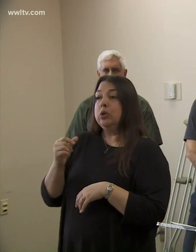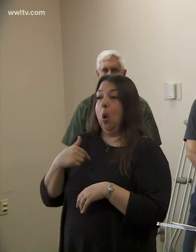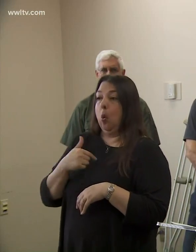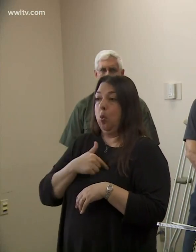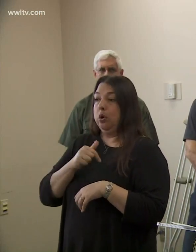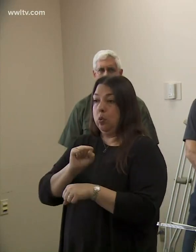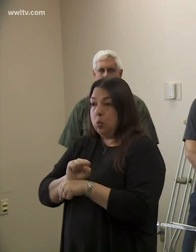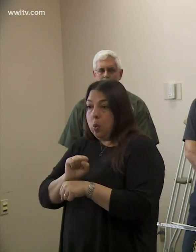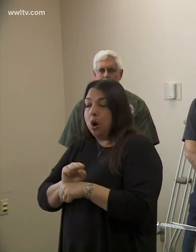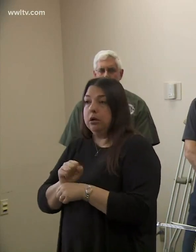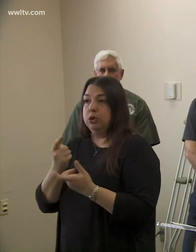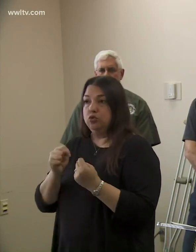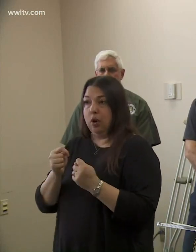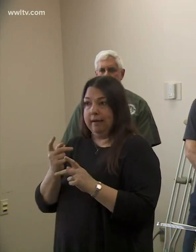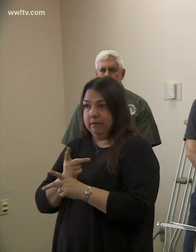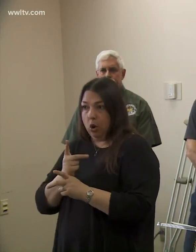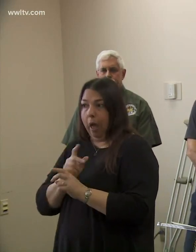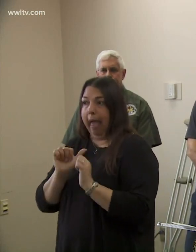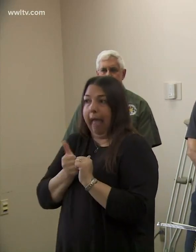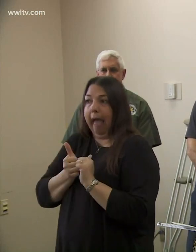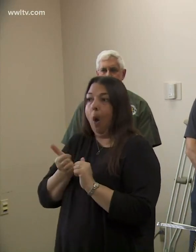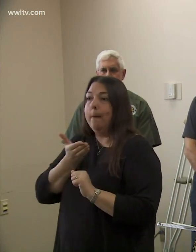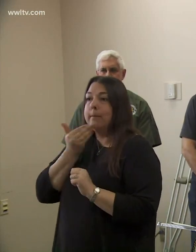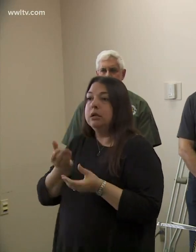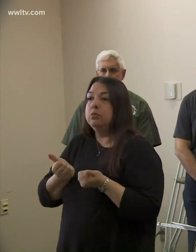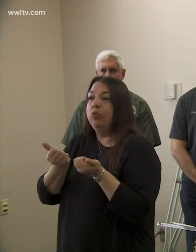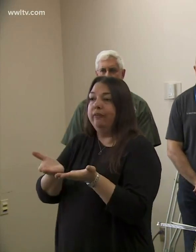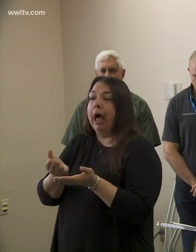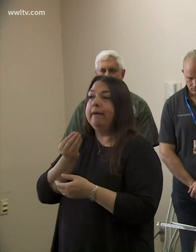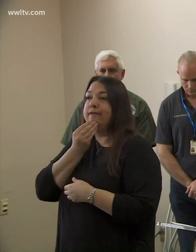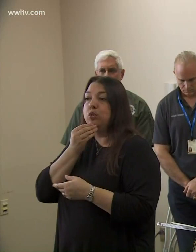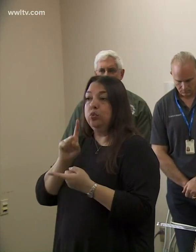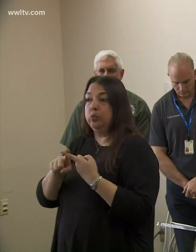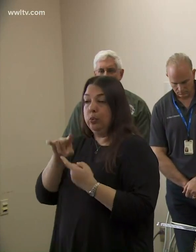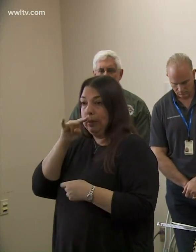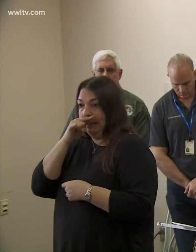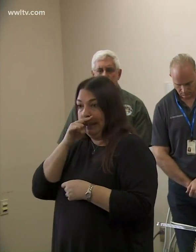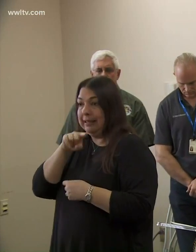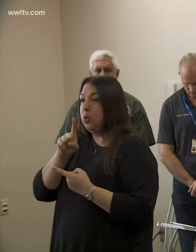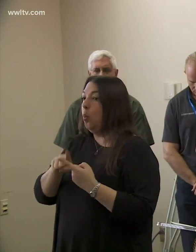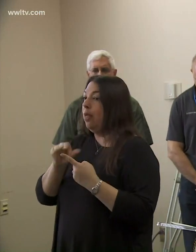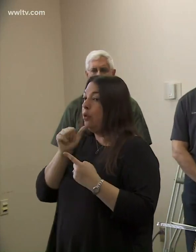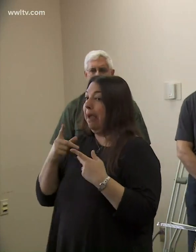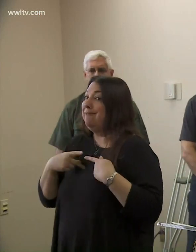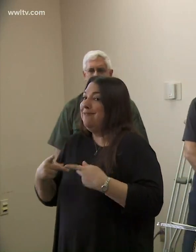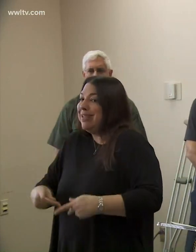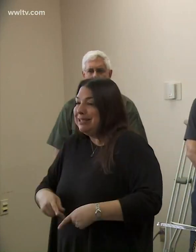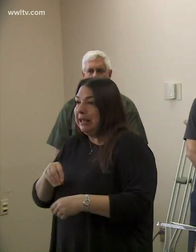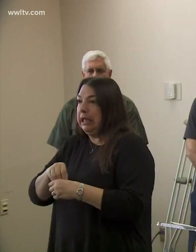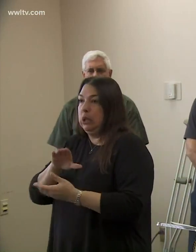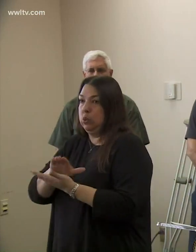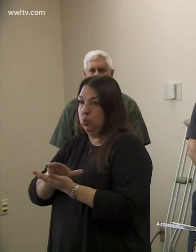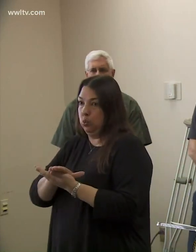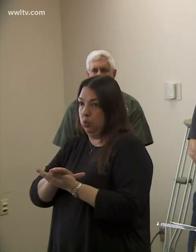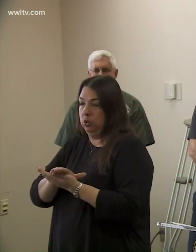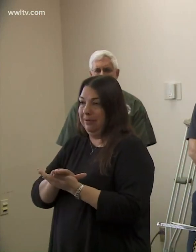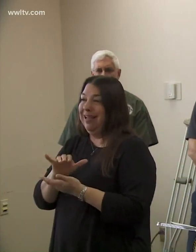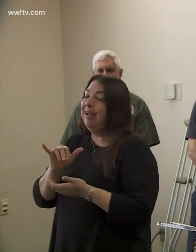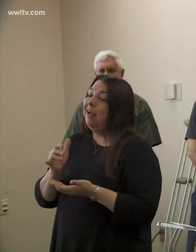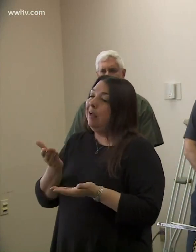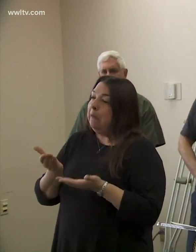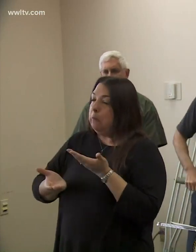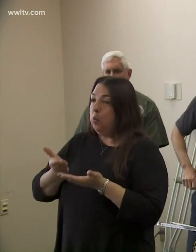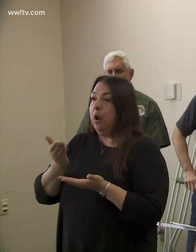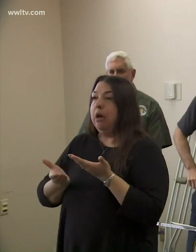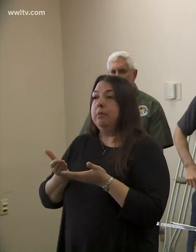working right now to determine how we might best provide meals to our students while they're not physically at our space. Uh, that will most